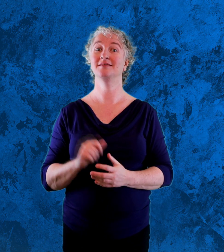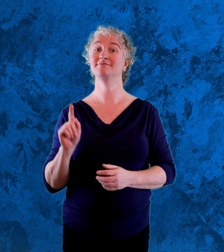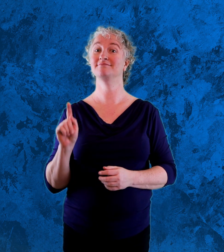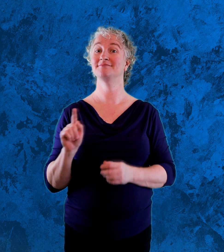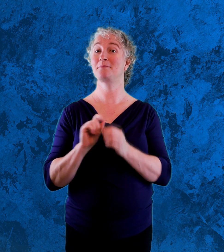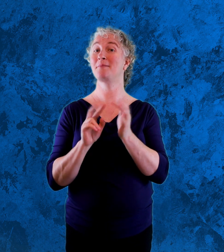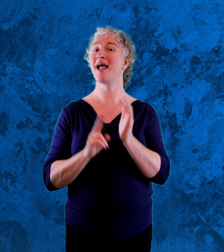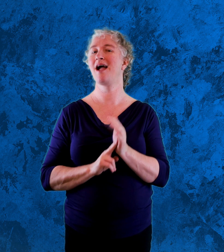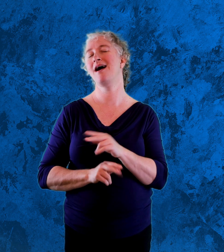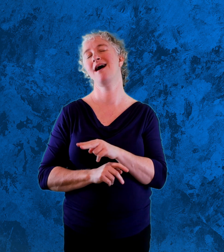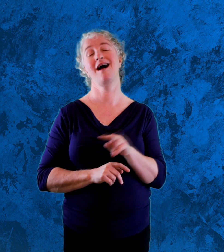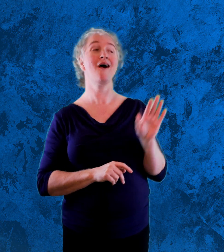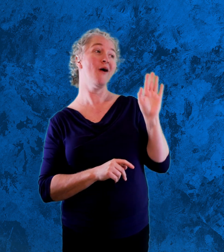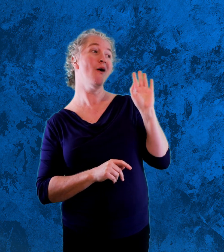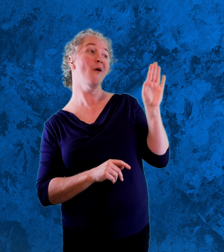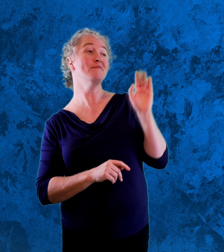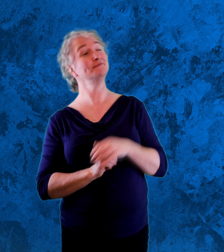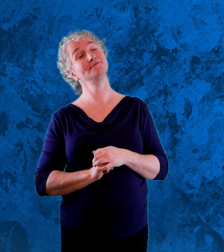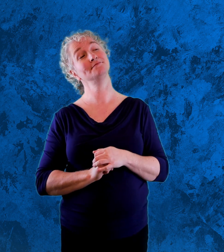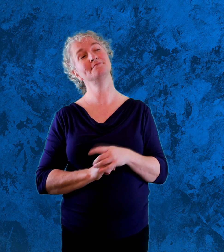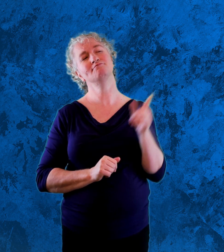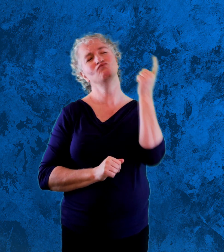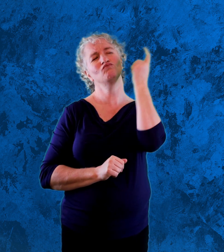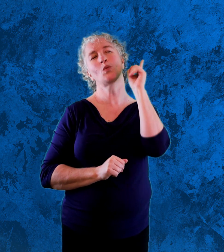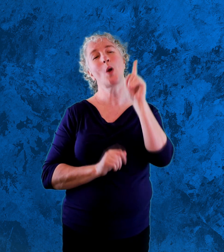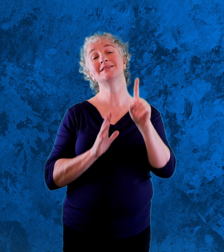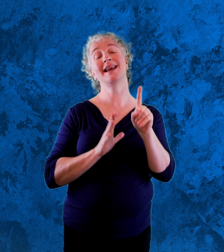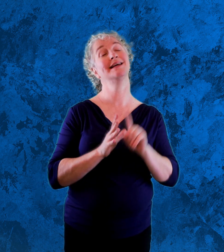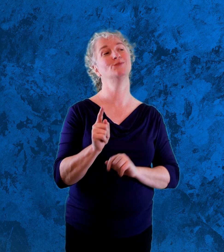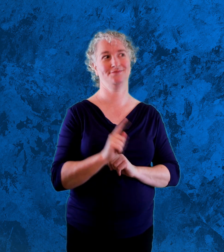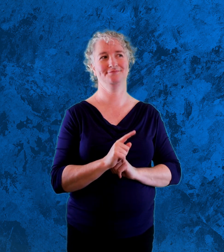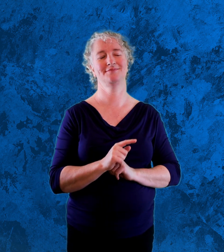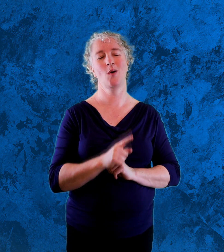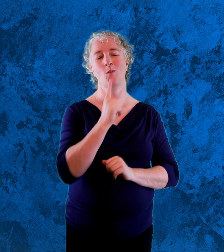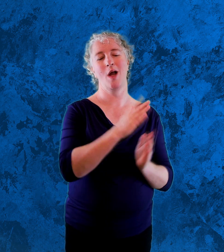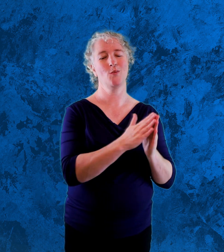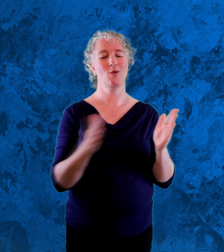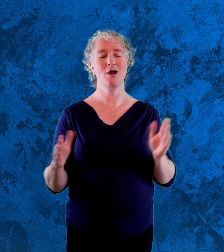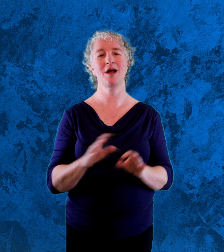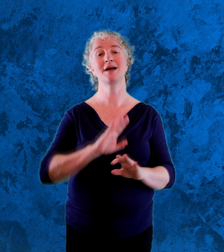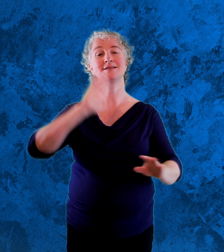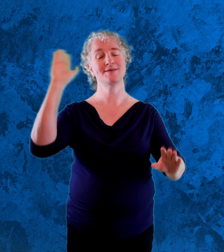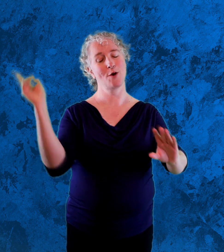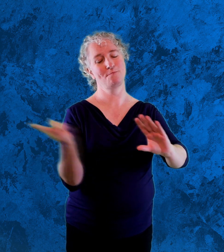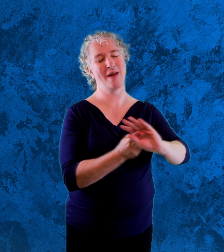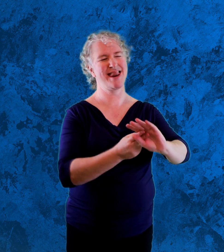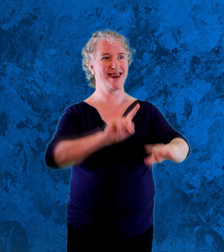In case you're wondering, Mum, next week is go to bed late week,